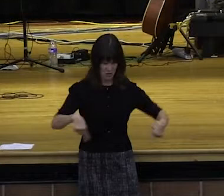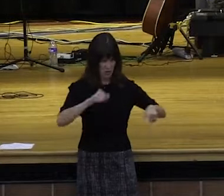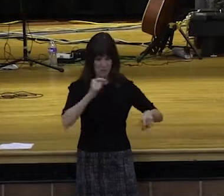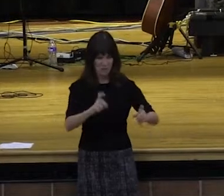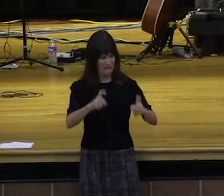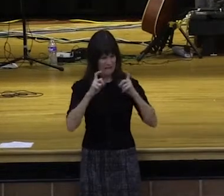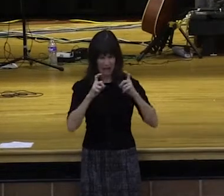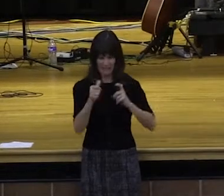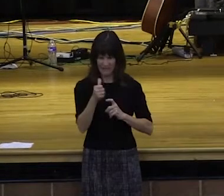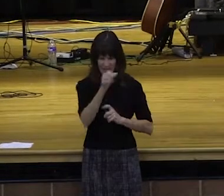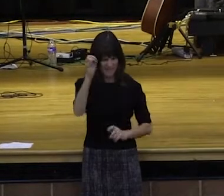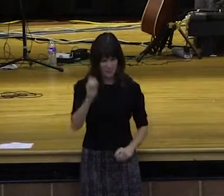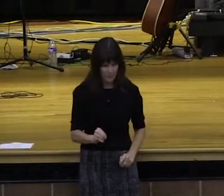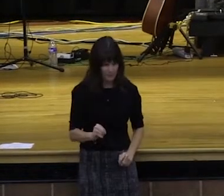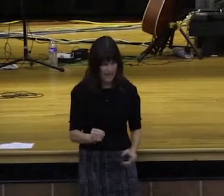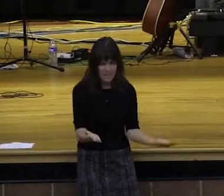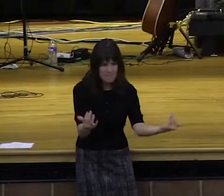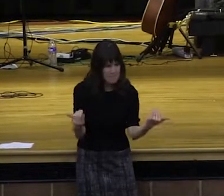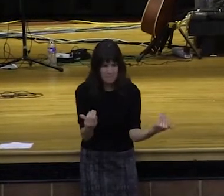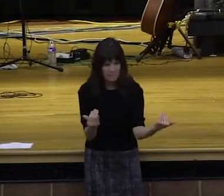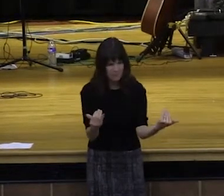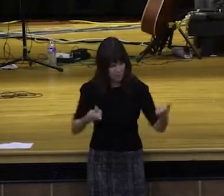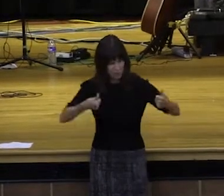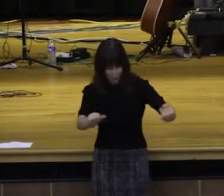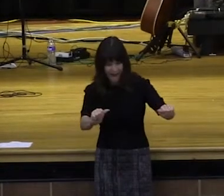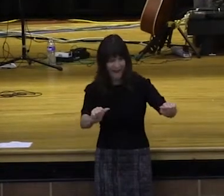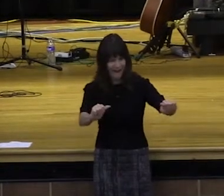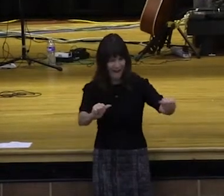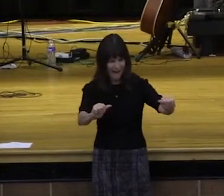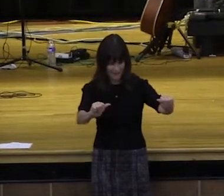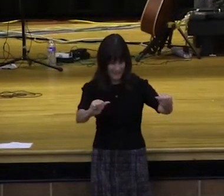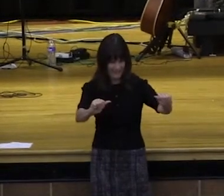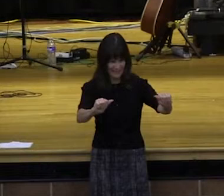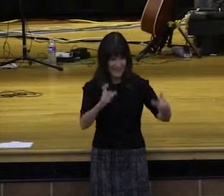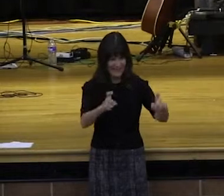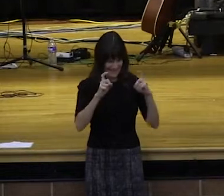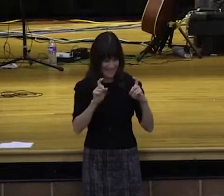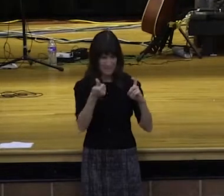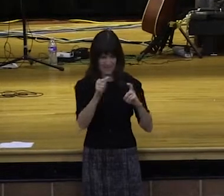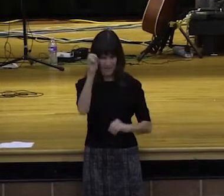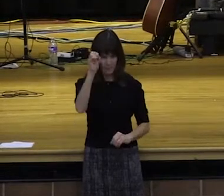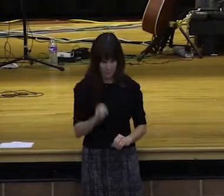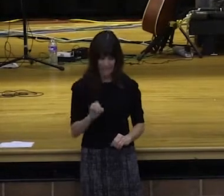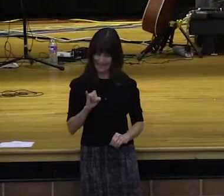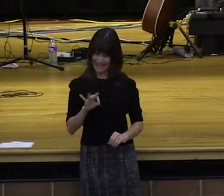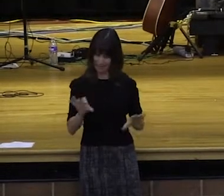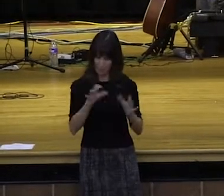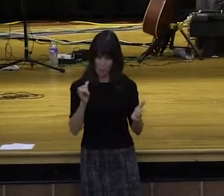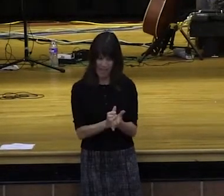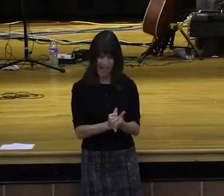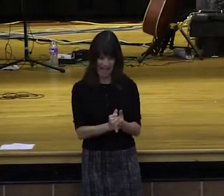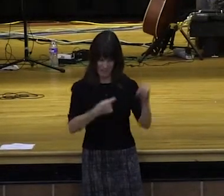in my house. And test me now, says the Lord of hosts. If I will not open for you the windows of heaven, and